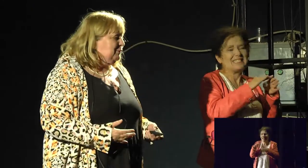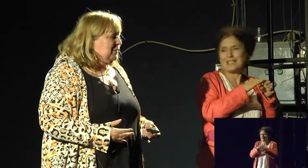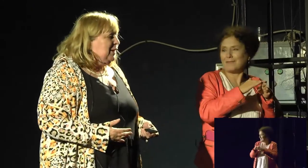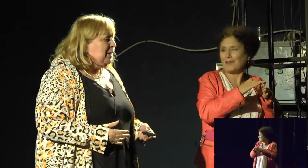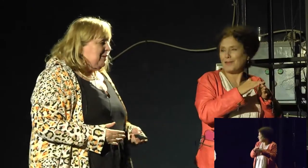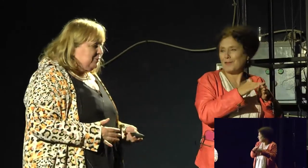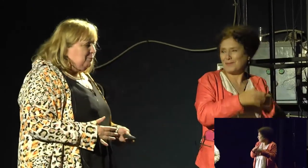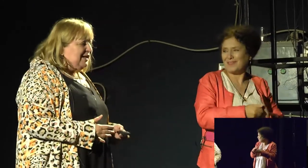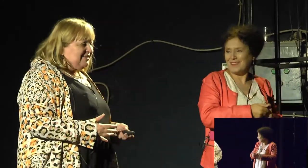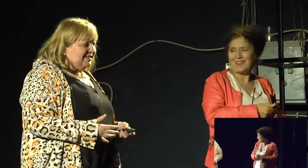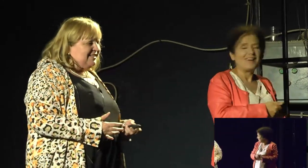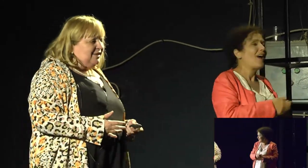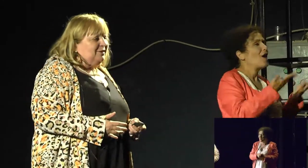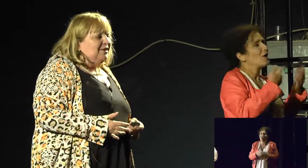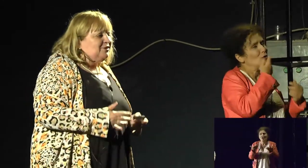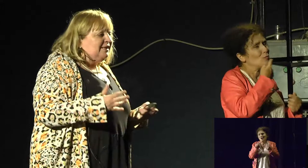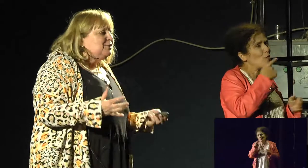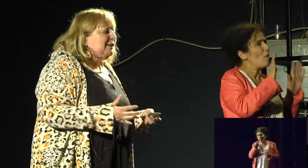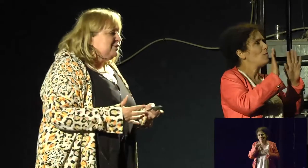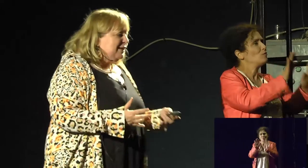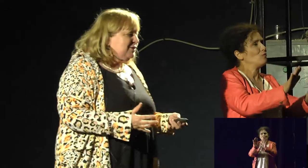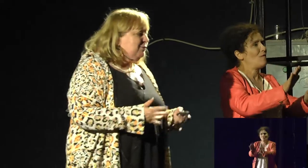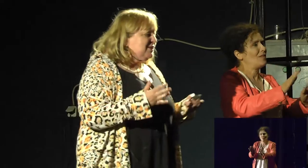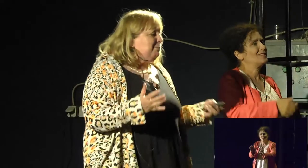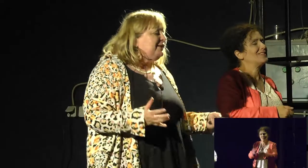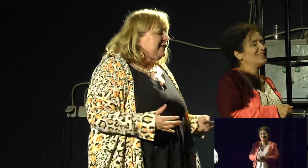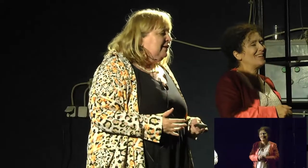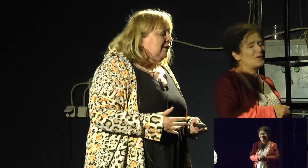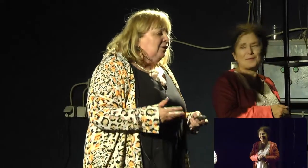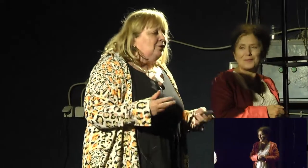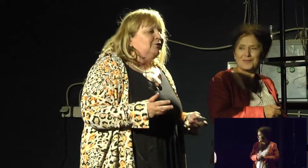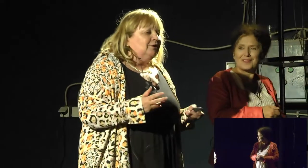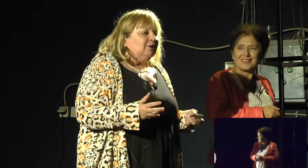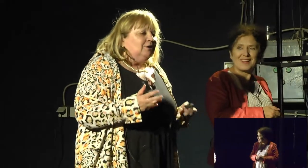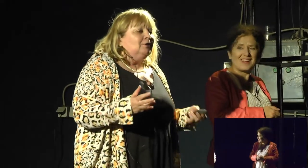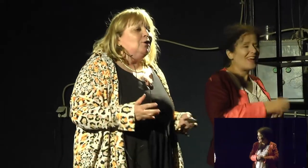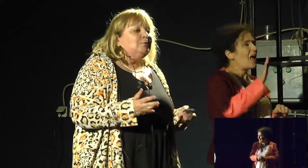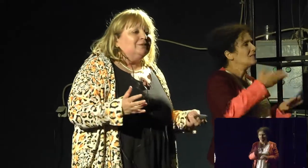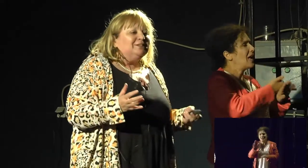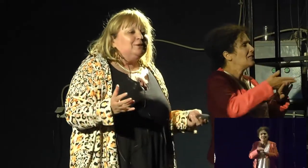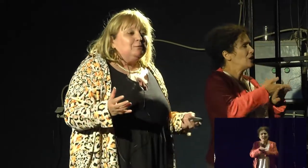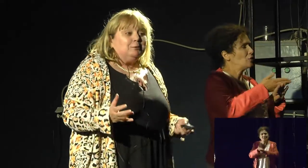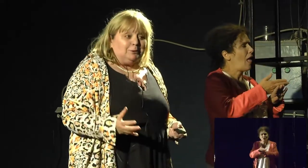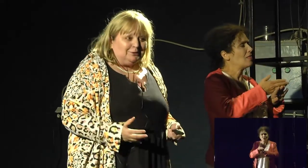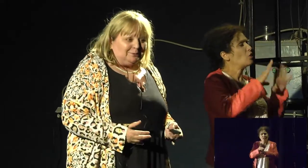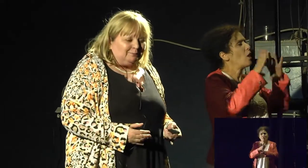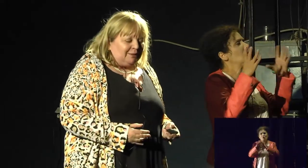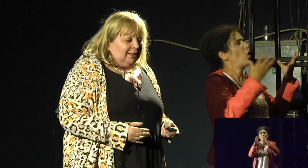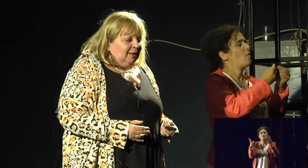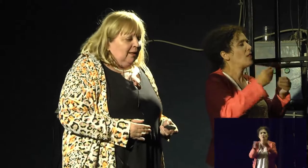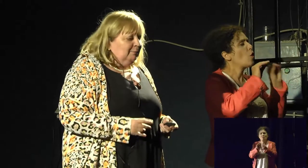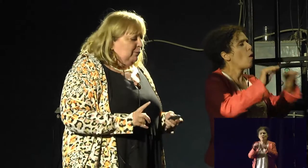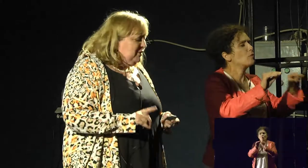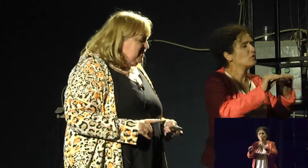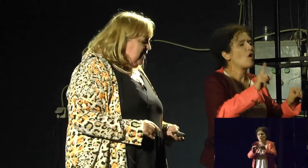to talk with you about comprehensive sex education, especially what's happening in the global world.